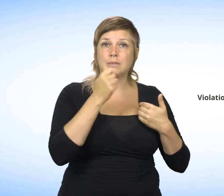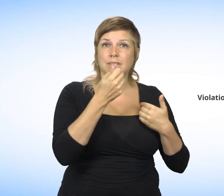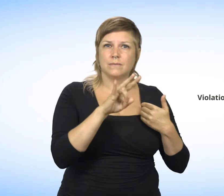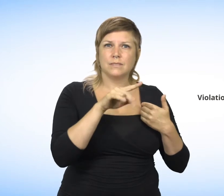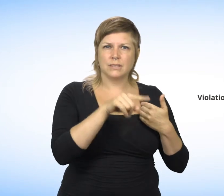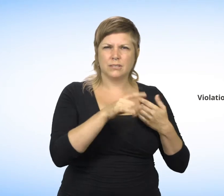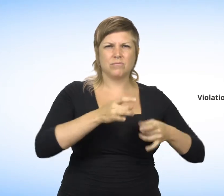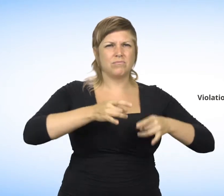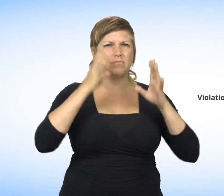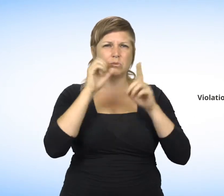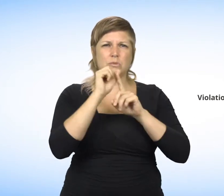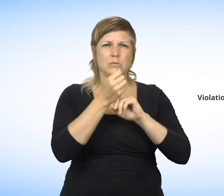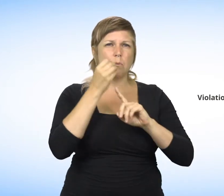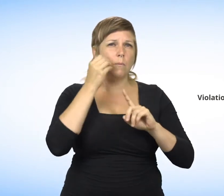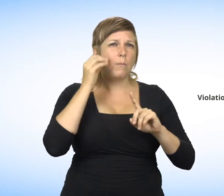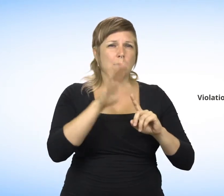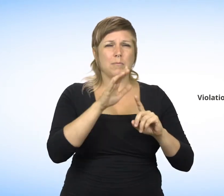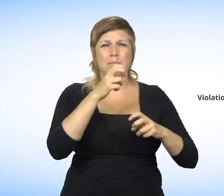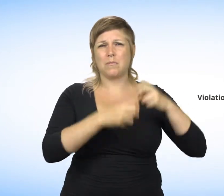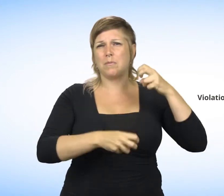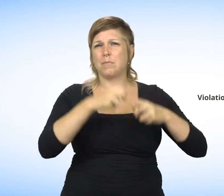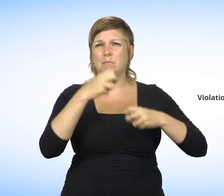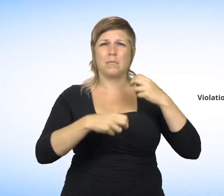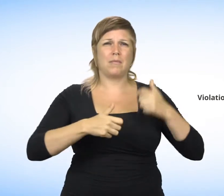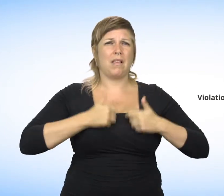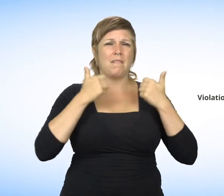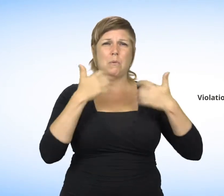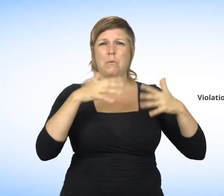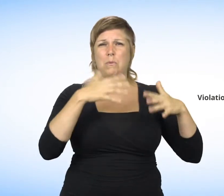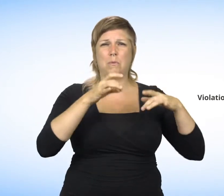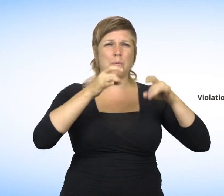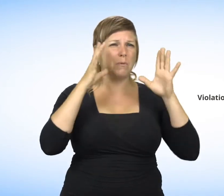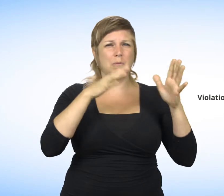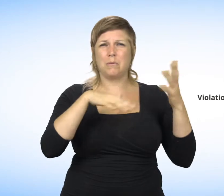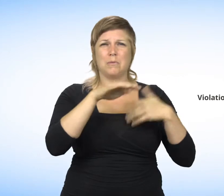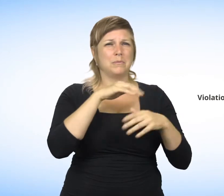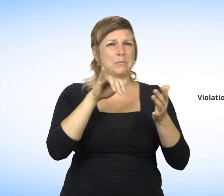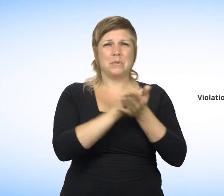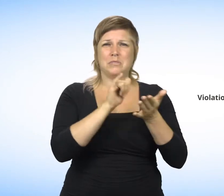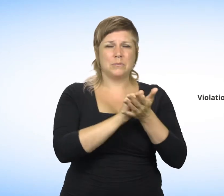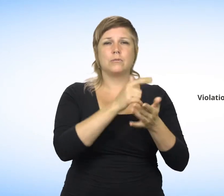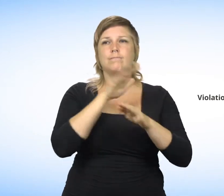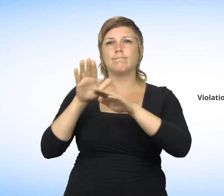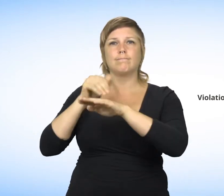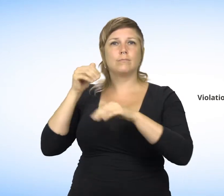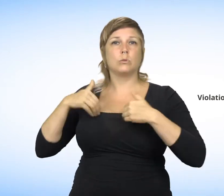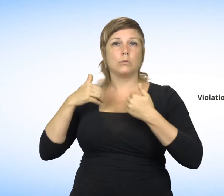A 17-year-old is going through serious problems at home. Her situation is the subject of a report to the director